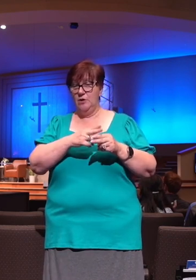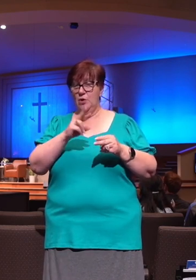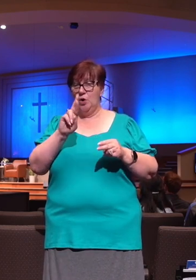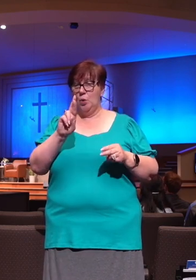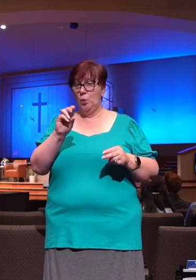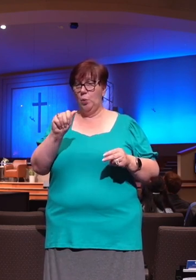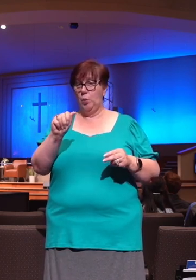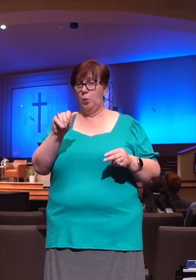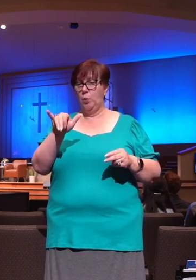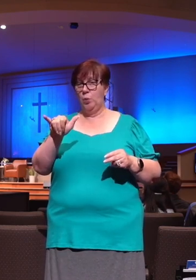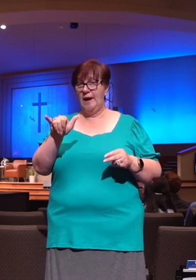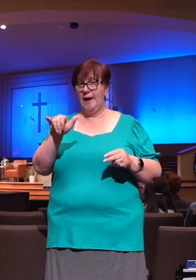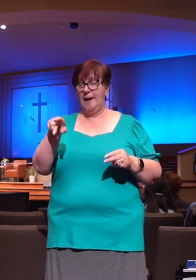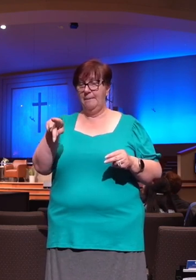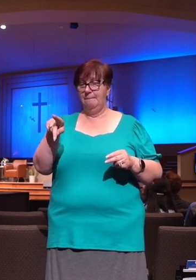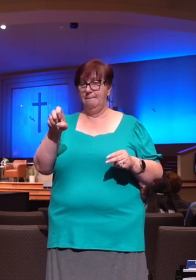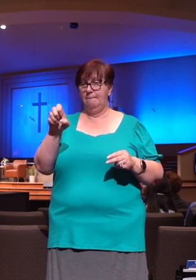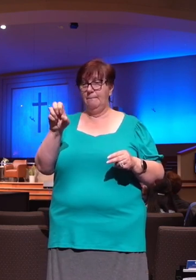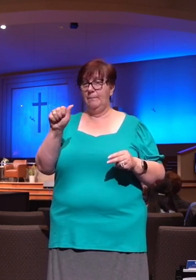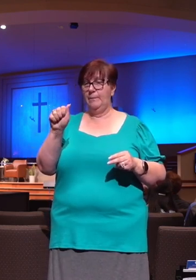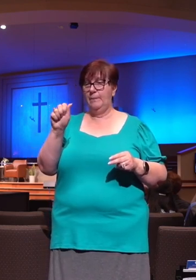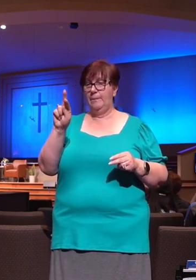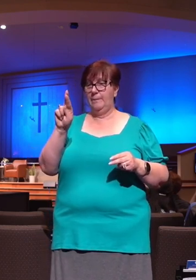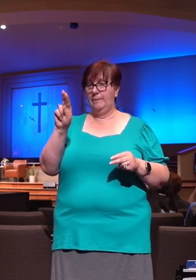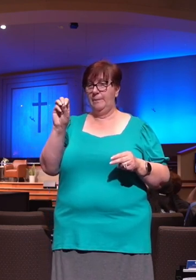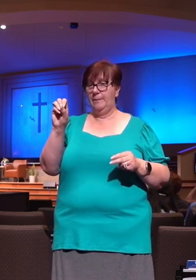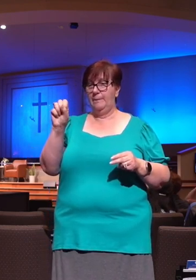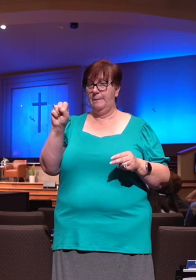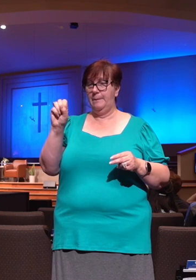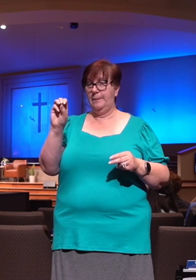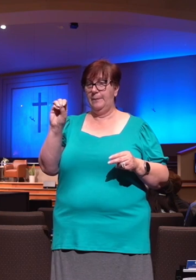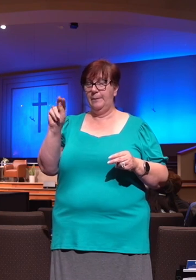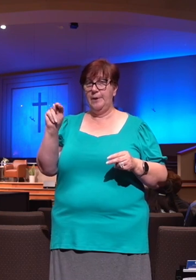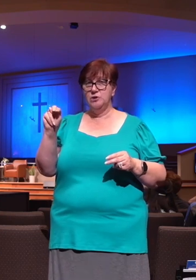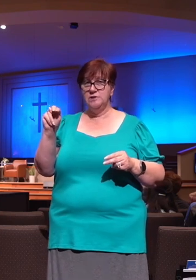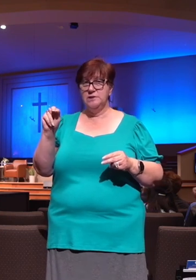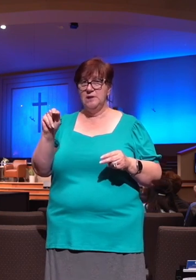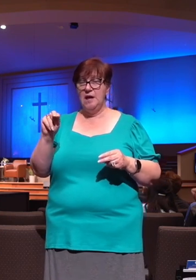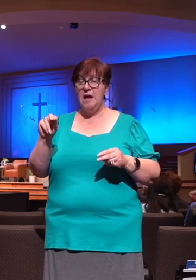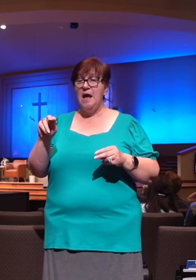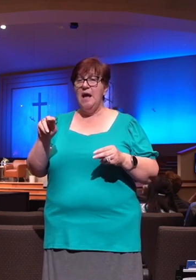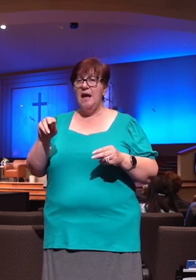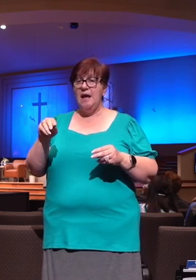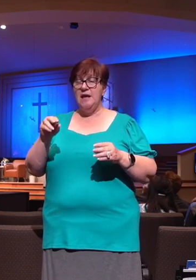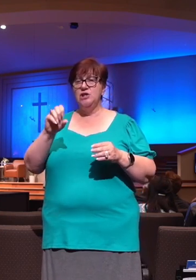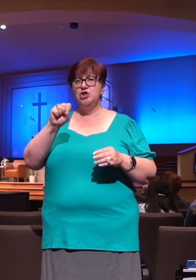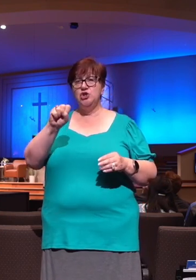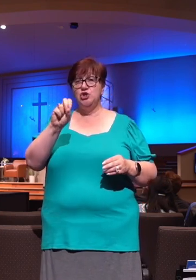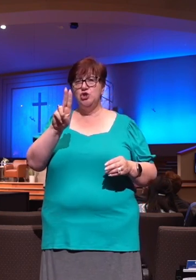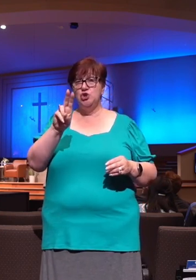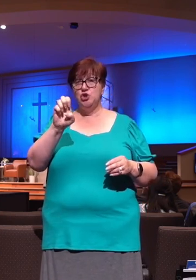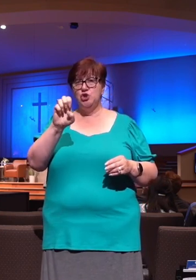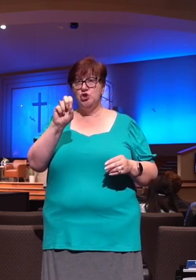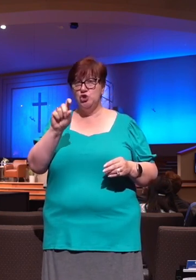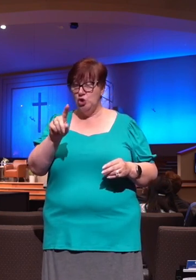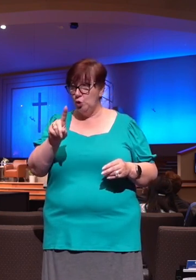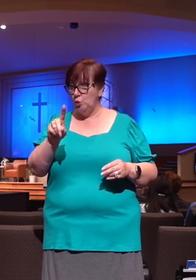for $54 million for losing a pair of his pants. This was a judge that filed the lawsuit.